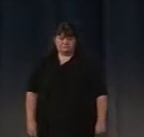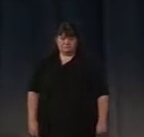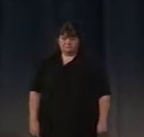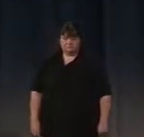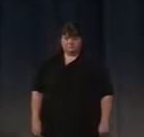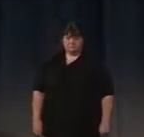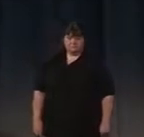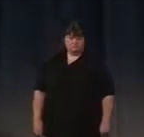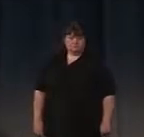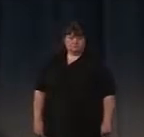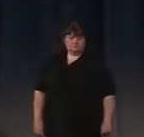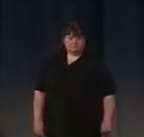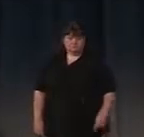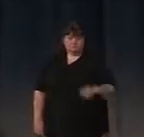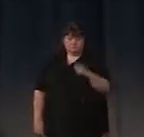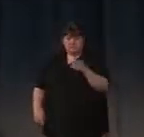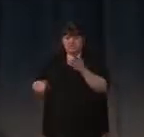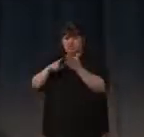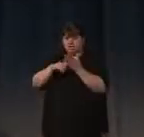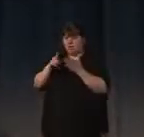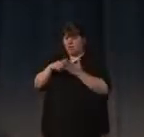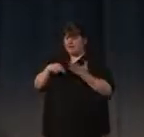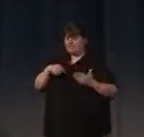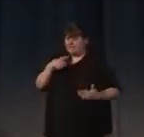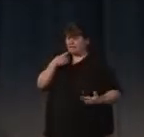Check everything what I said because half true, half not.